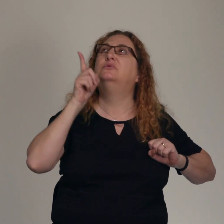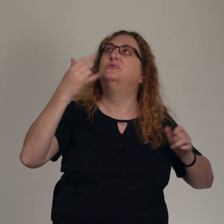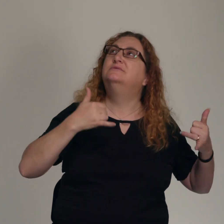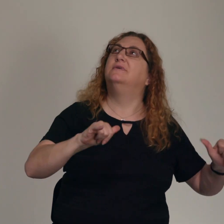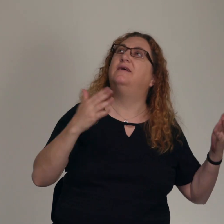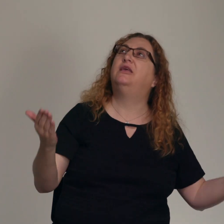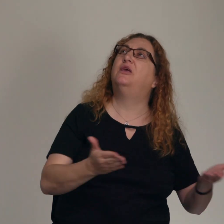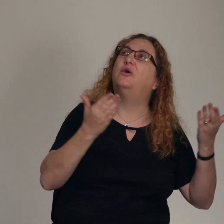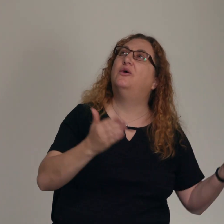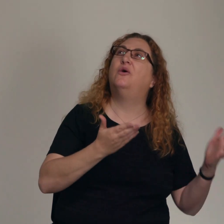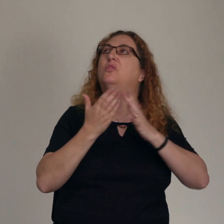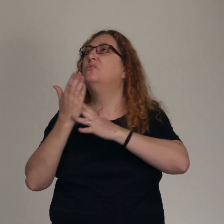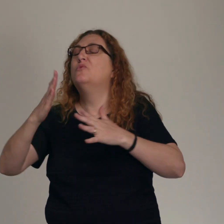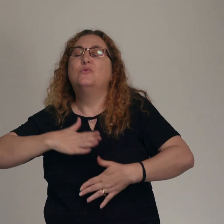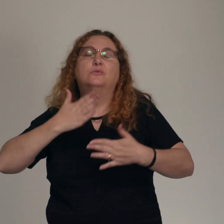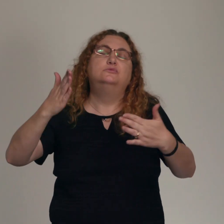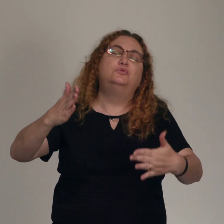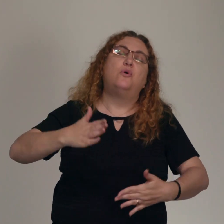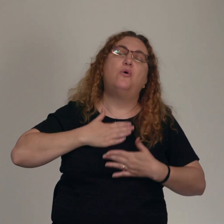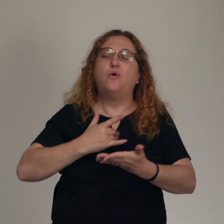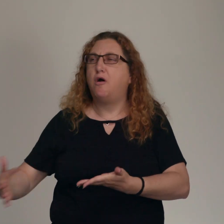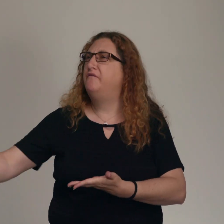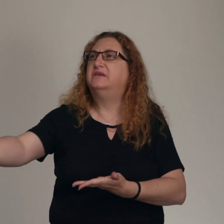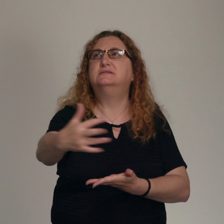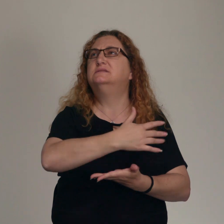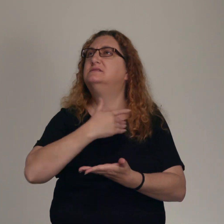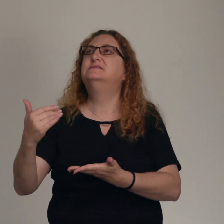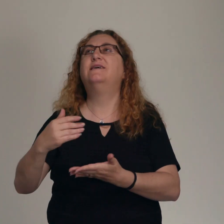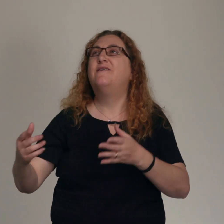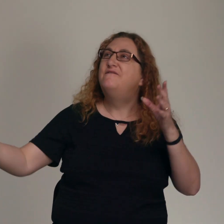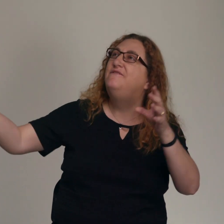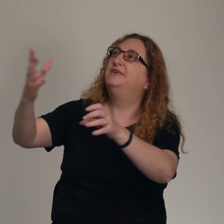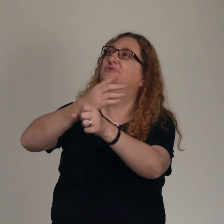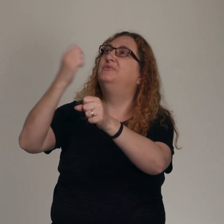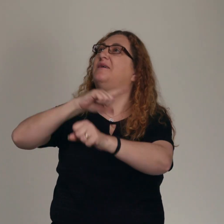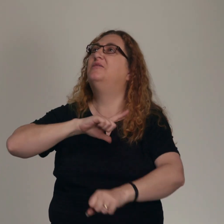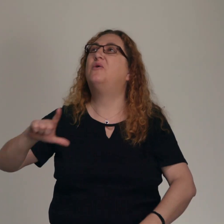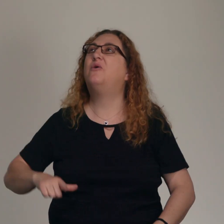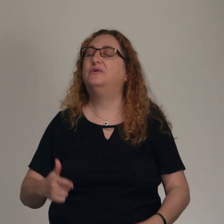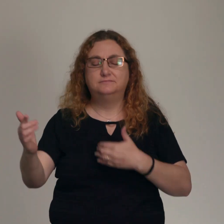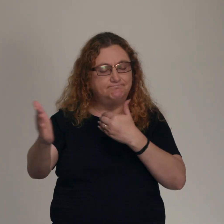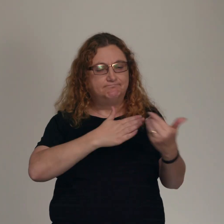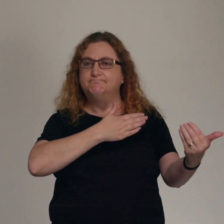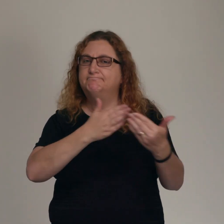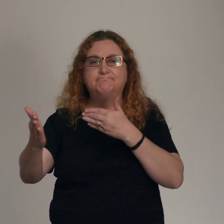joy in the harvest in the victory oh lord no matter the pleasure